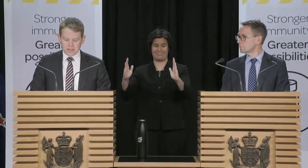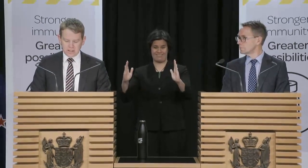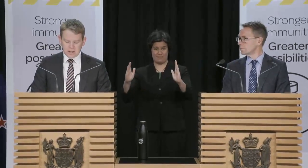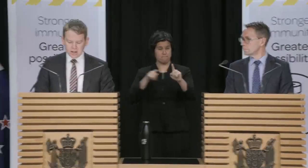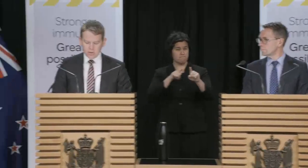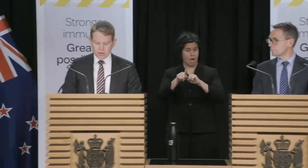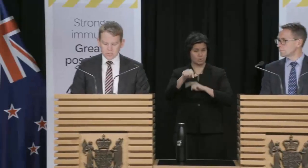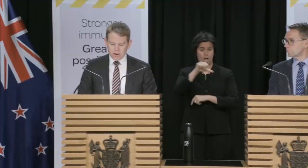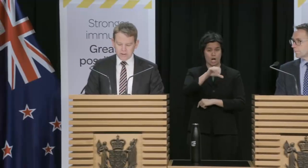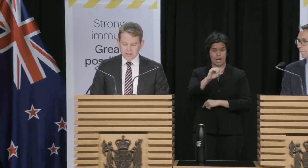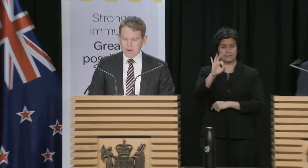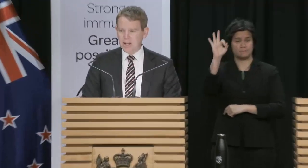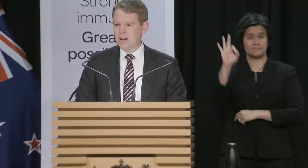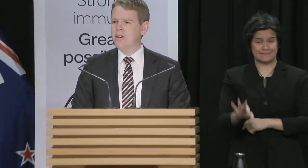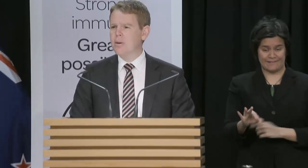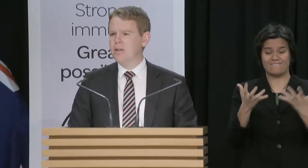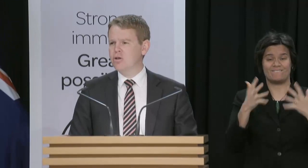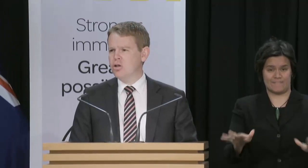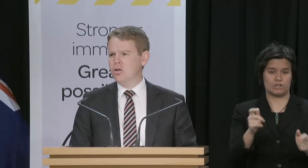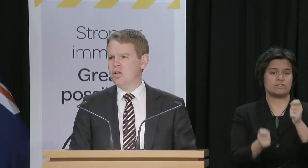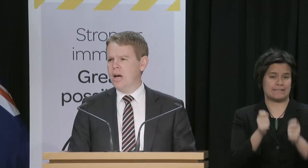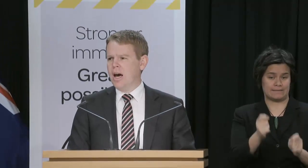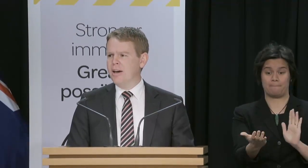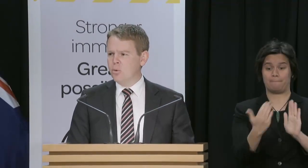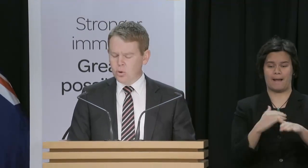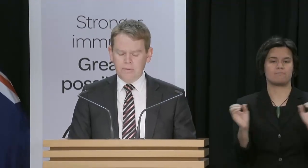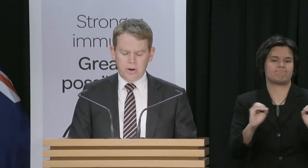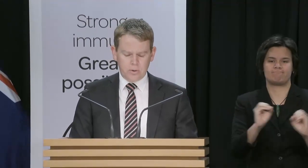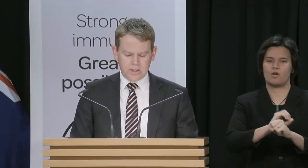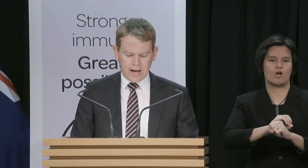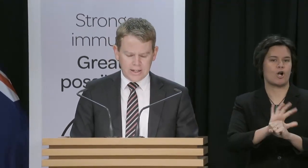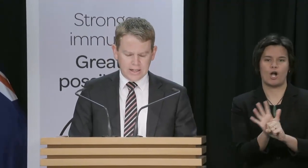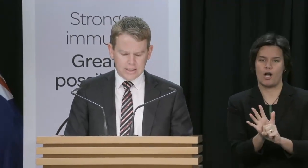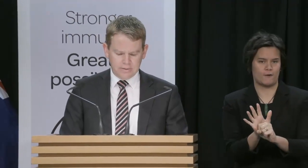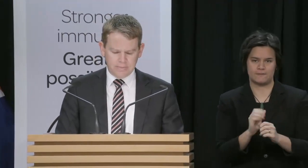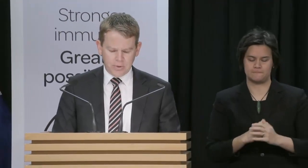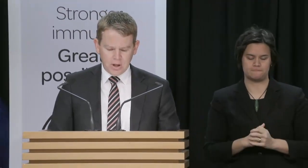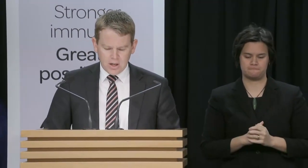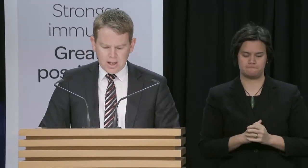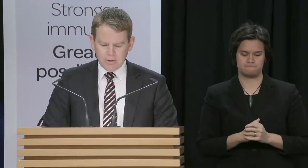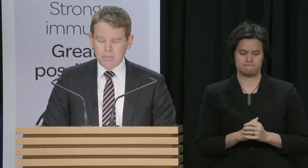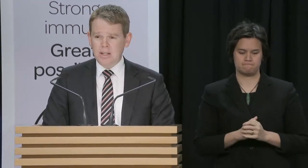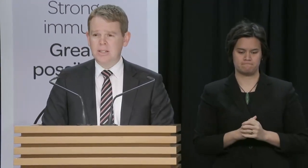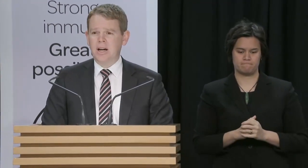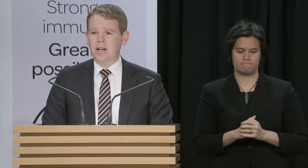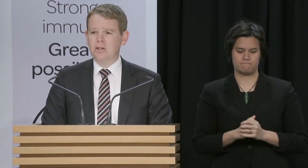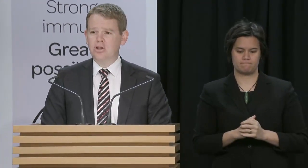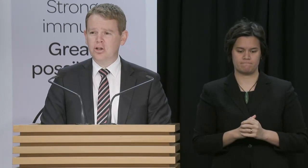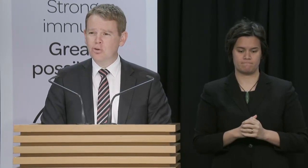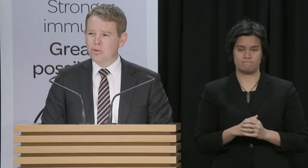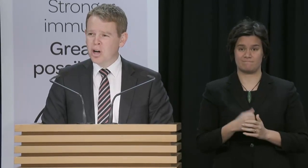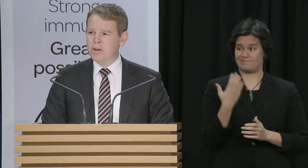returned to Sydney with his wife last Monday have now been returned, and all of those are negative. Cabinet met